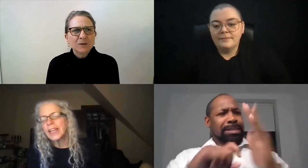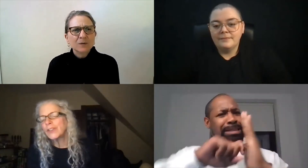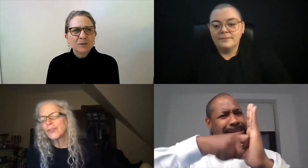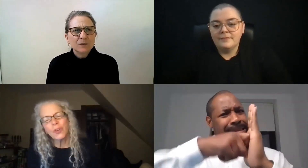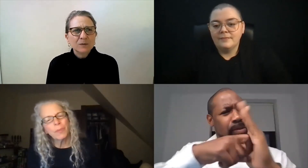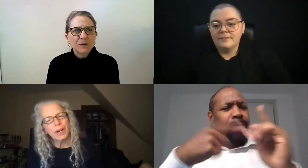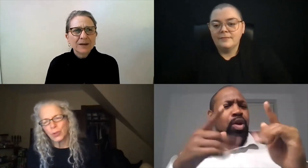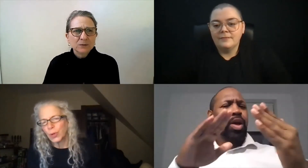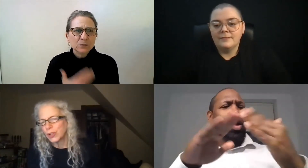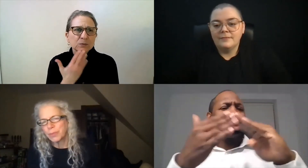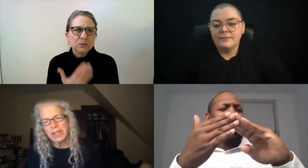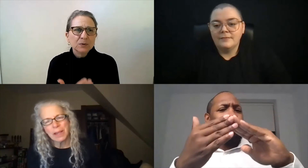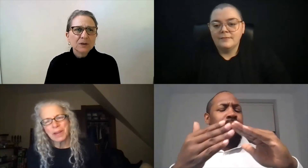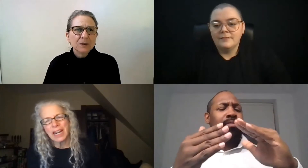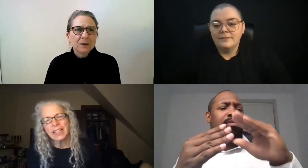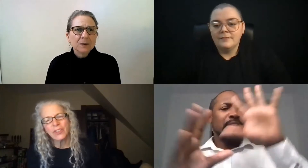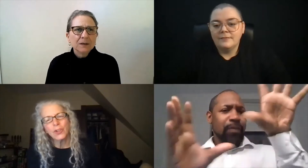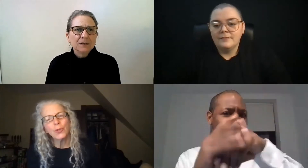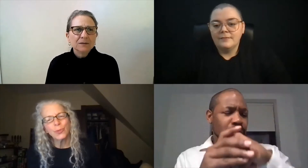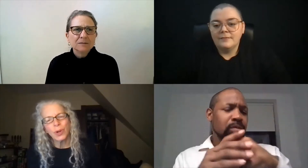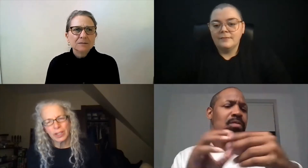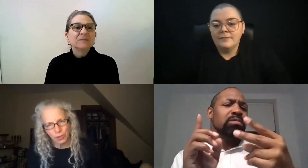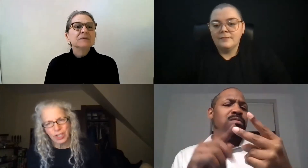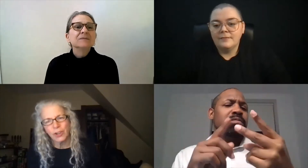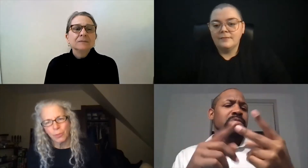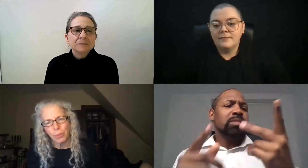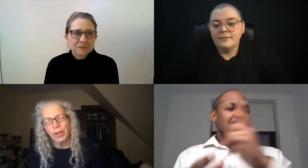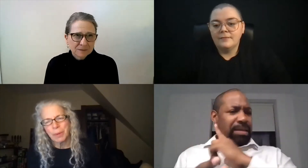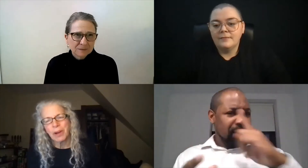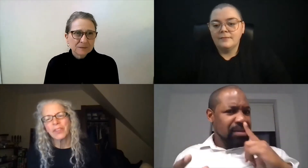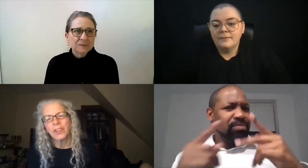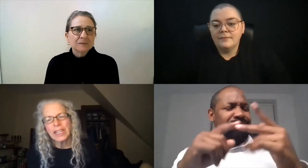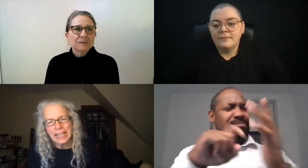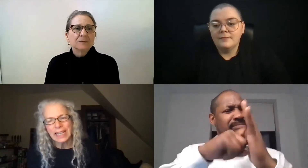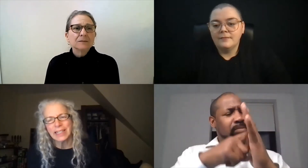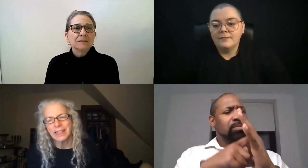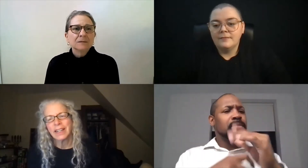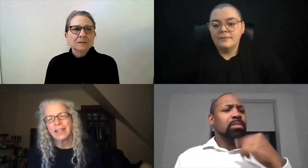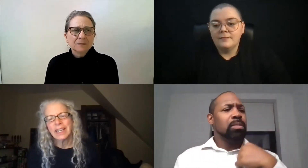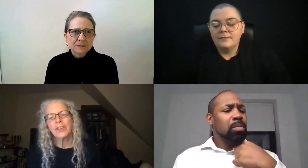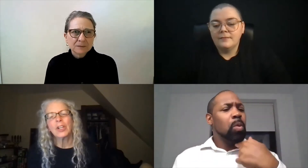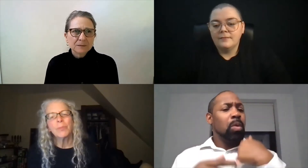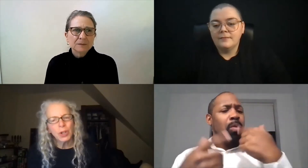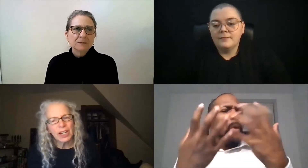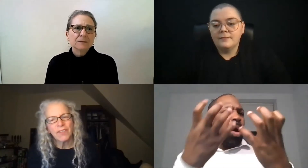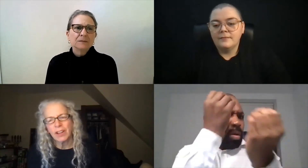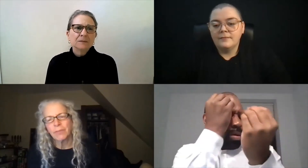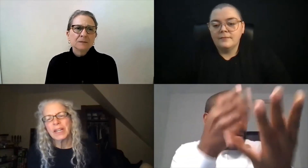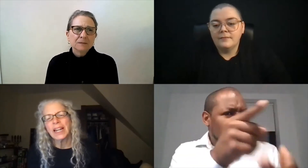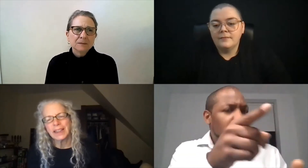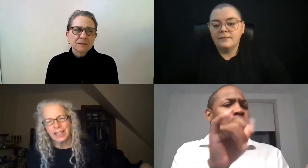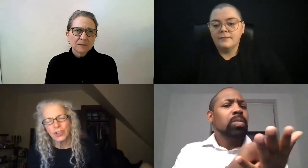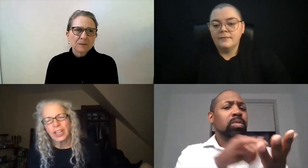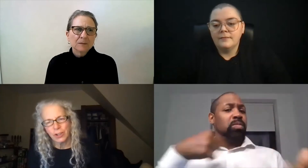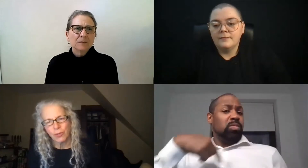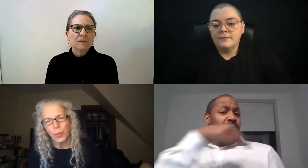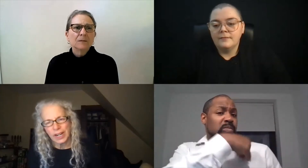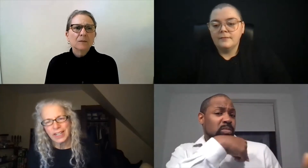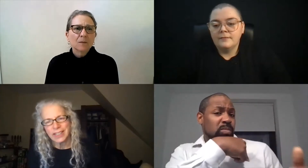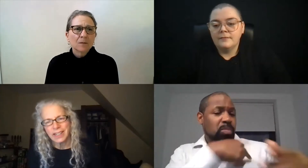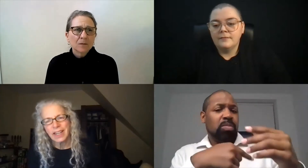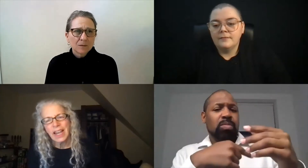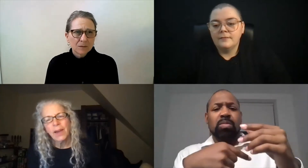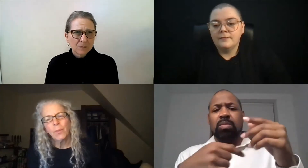Thank you so much what you're speaking about. I do understand your point about key to having community involvement and legislative